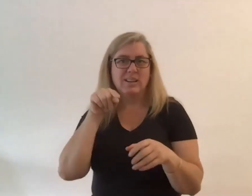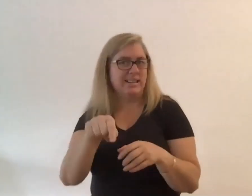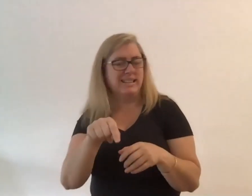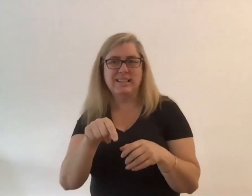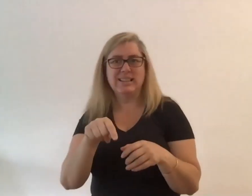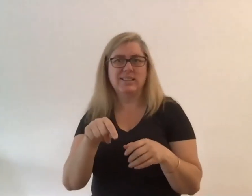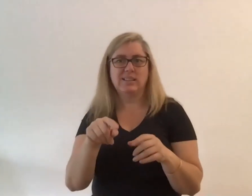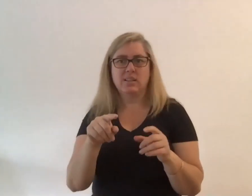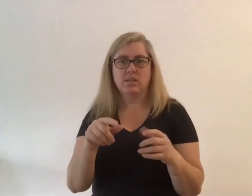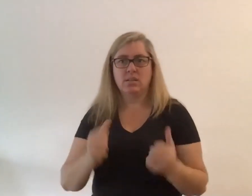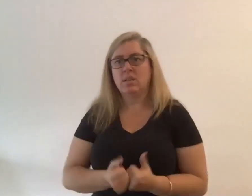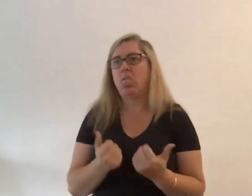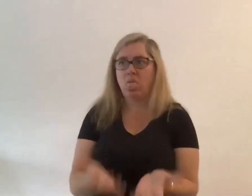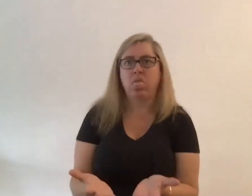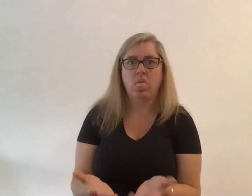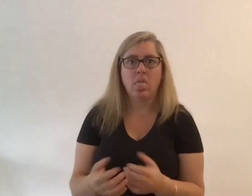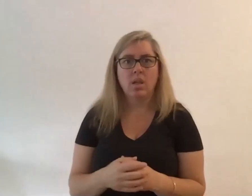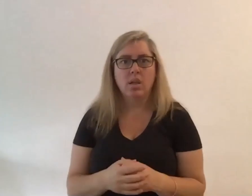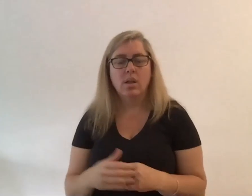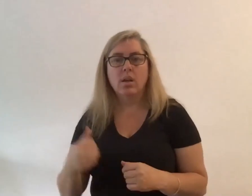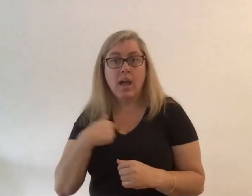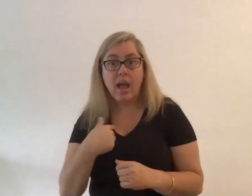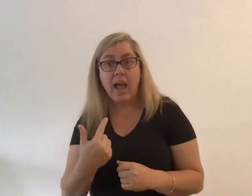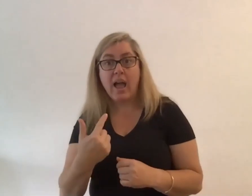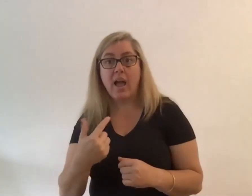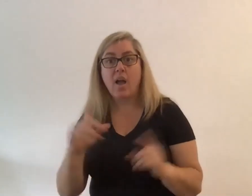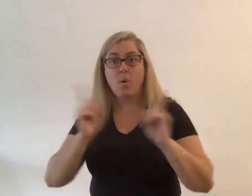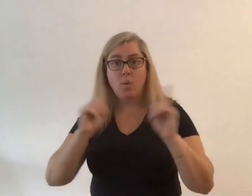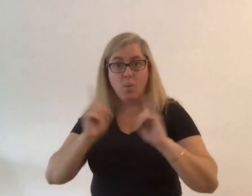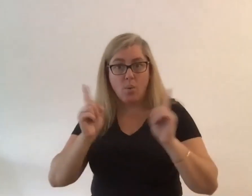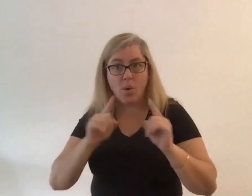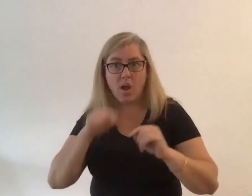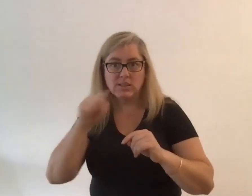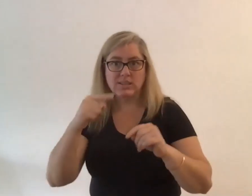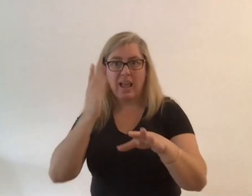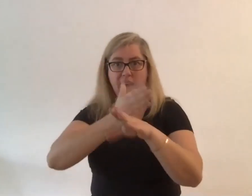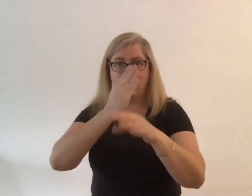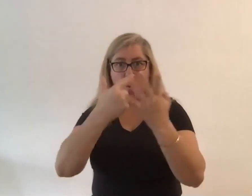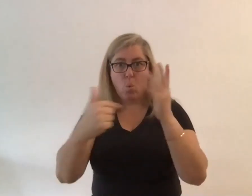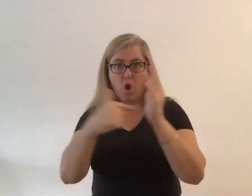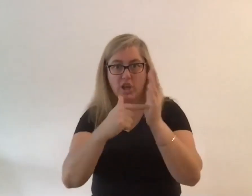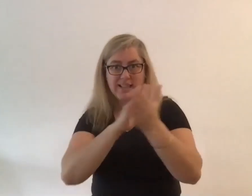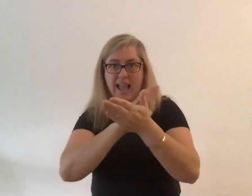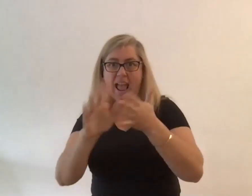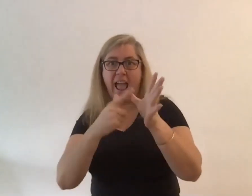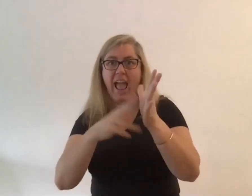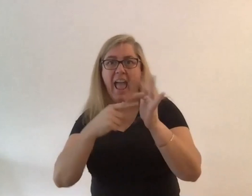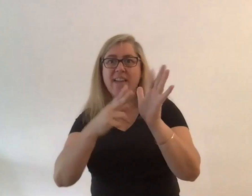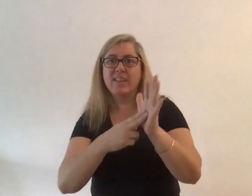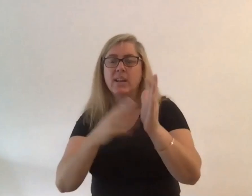oh you know i've worked out a haven map to get to the arts center you know so i know where